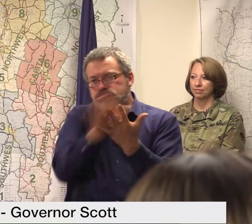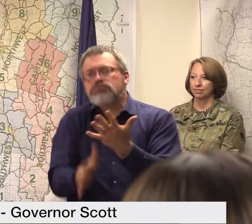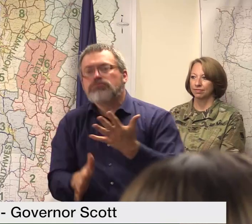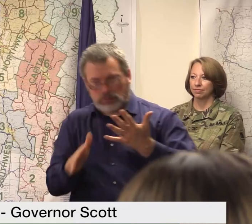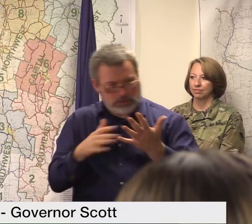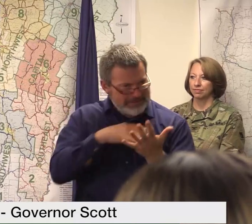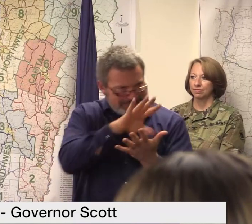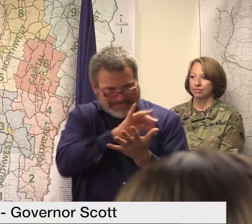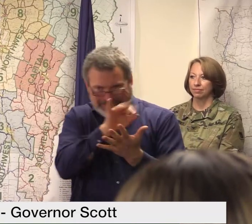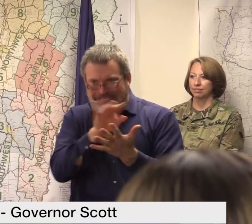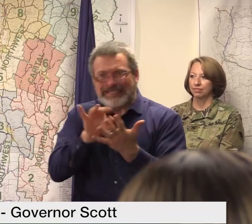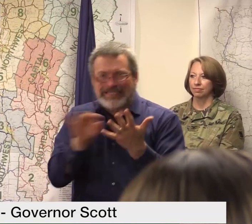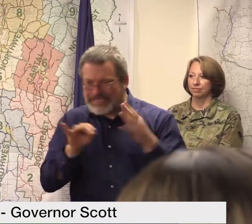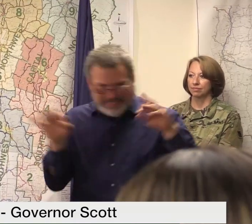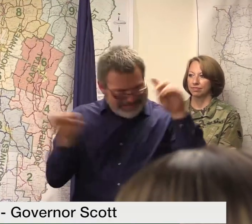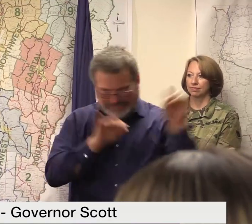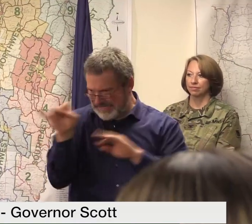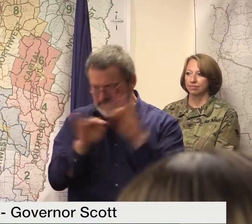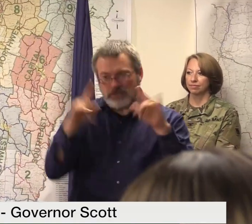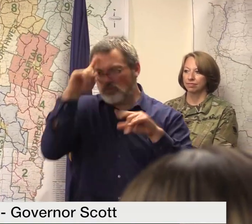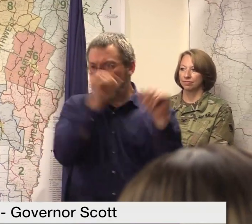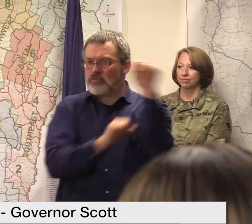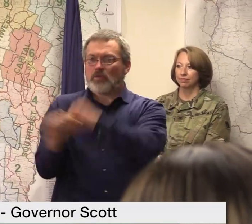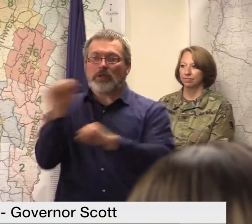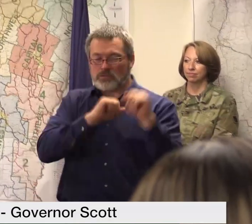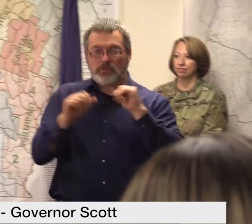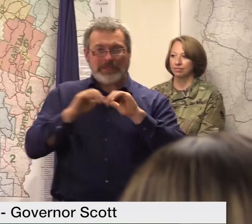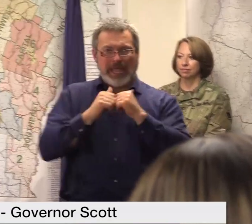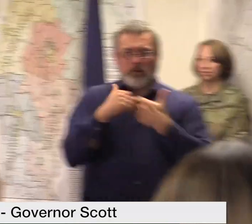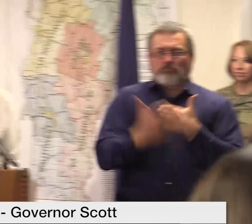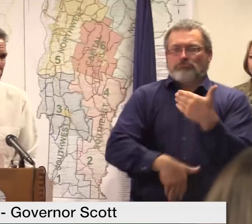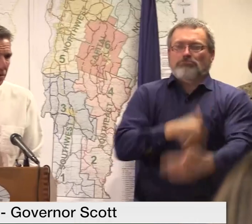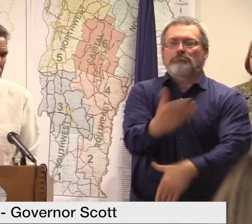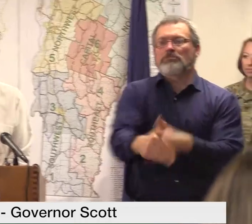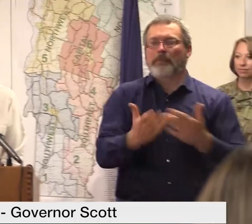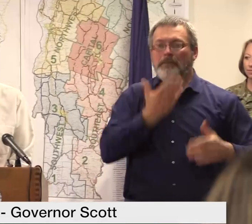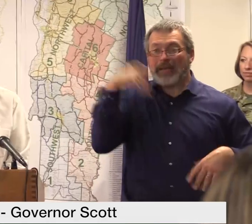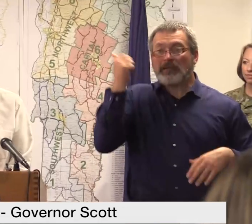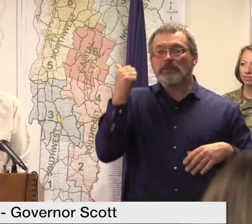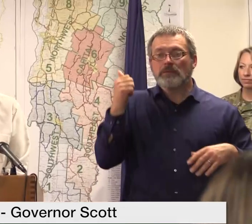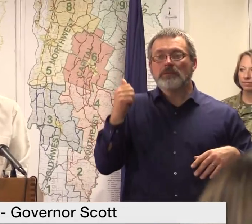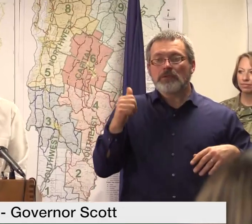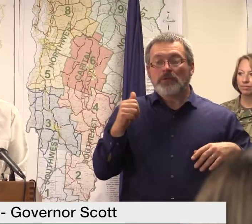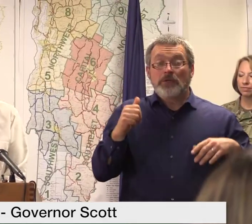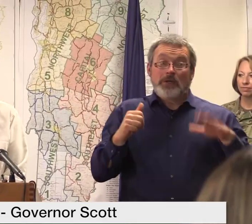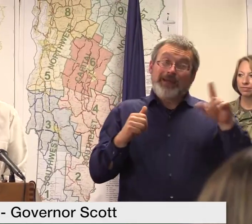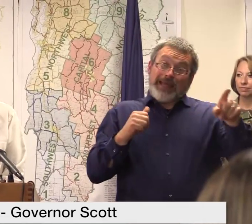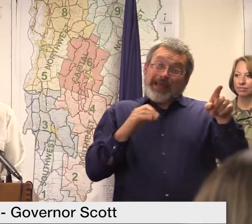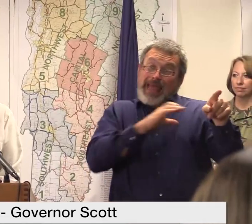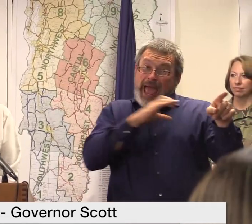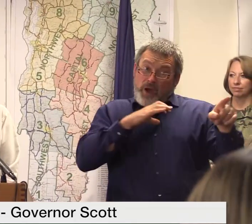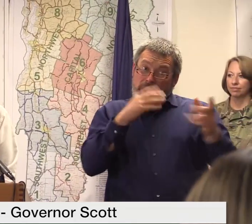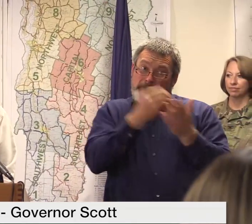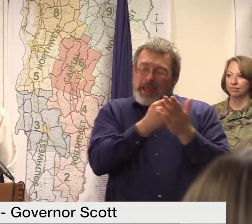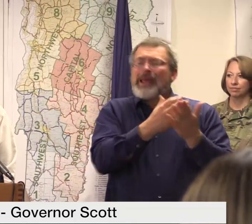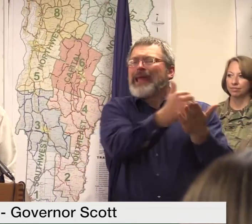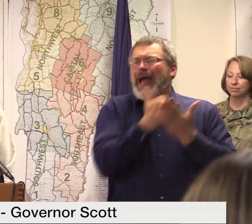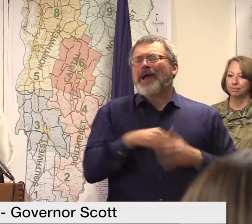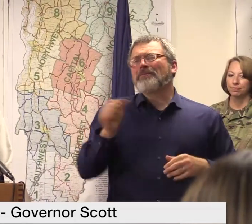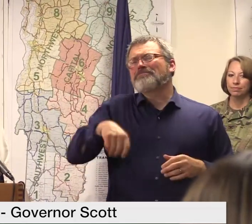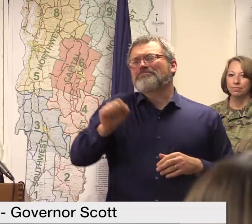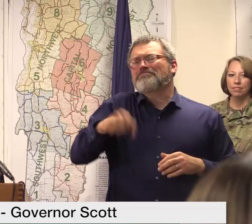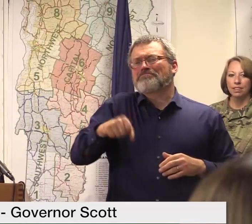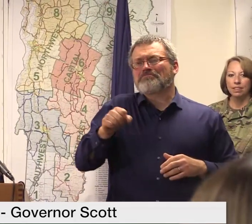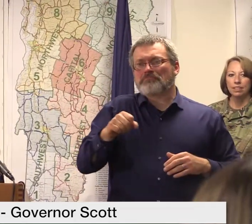this would just help us make a better recovery a fuller recovery if we have congressional help